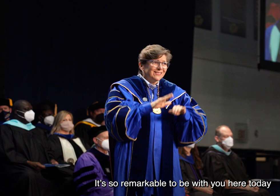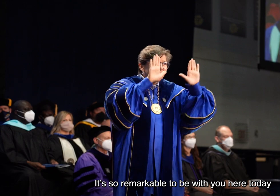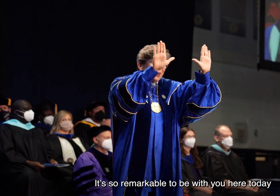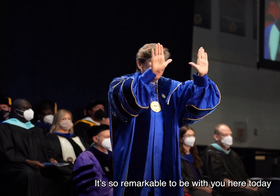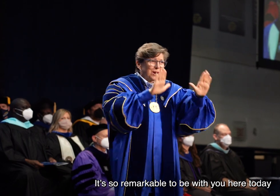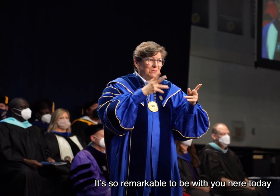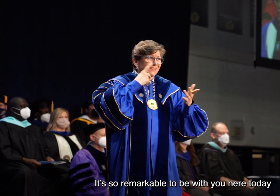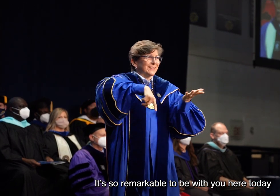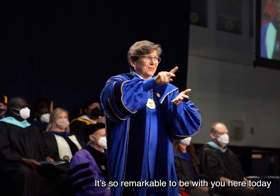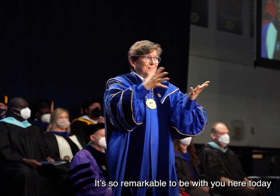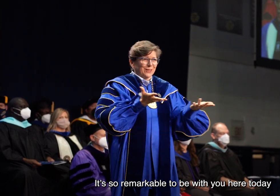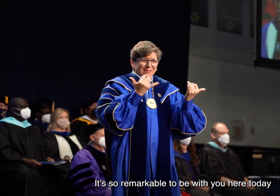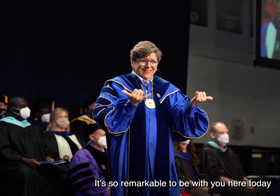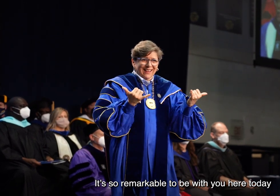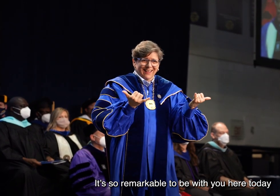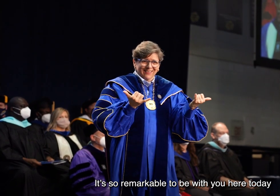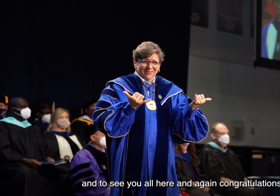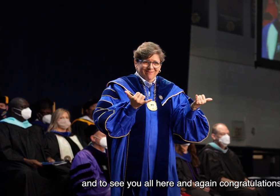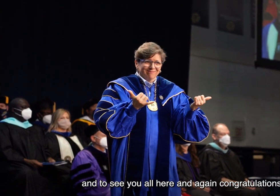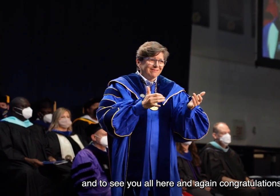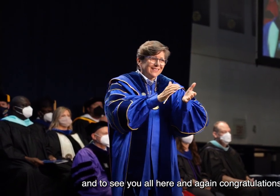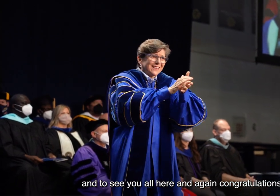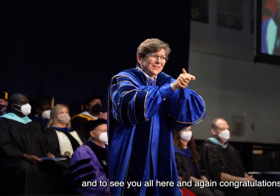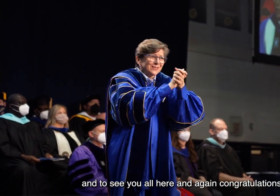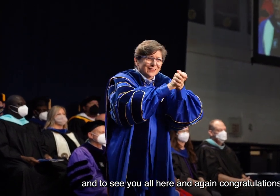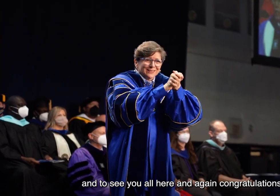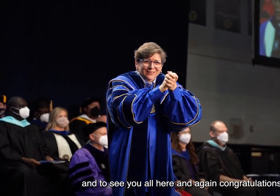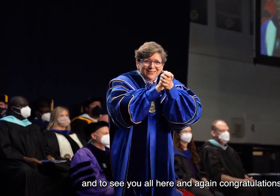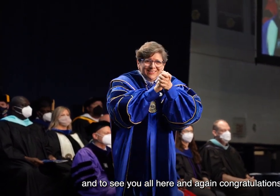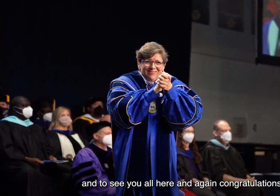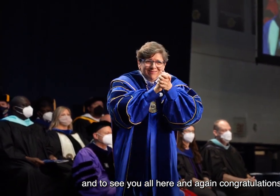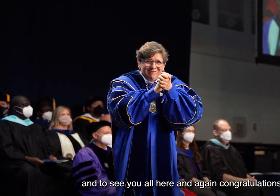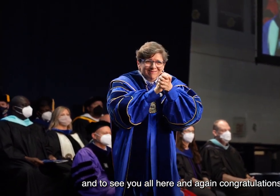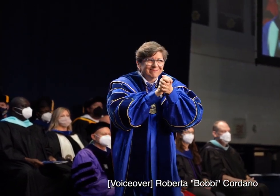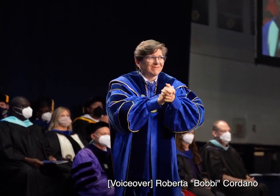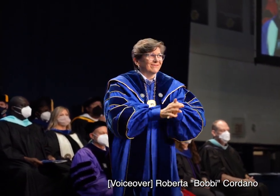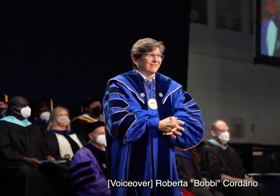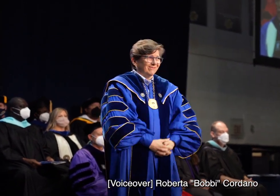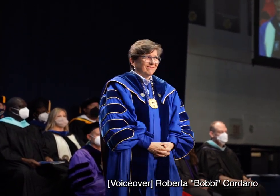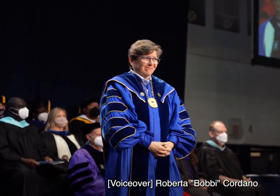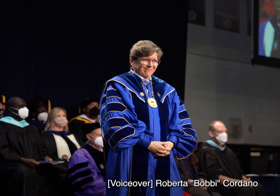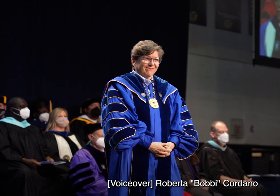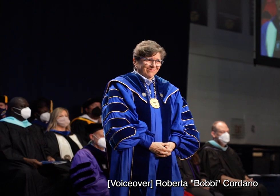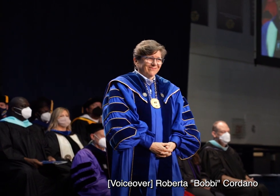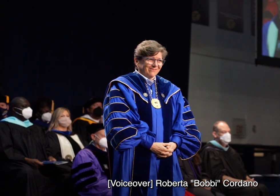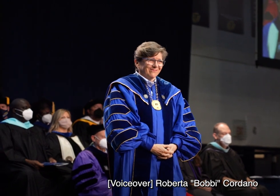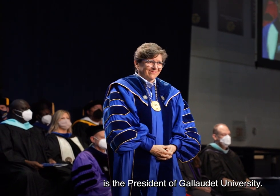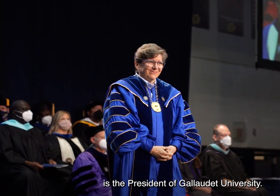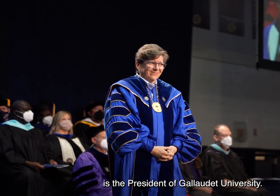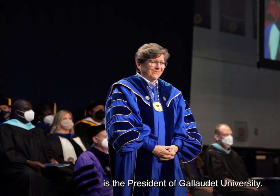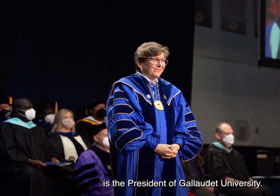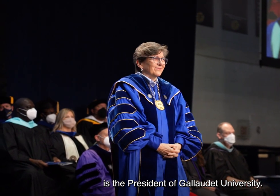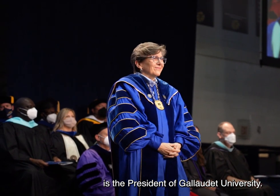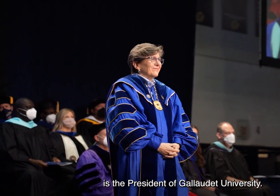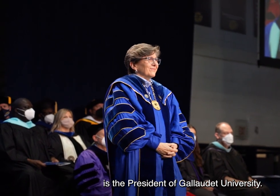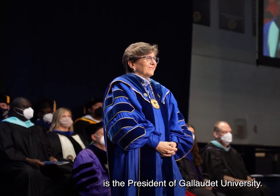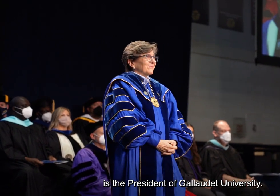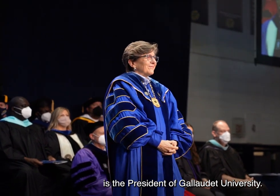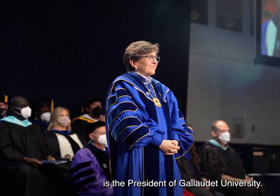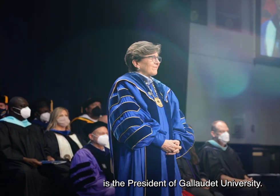It's so remarkable to be with you here today and to see you well here, and again, congratulations. Roberta Bobby Cardano is the president of Gallaudet